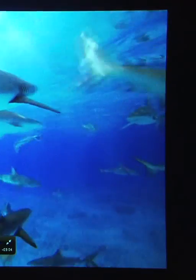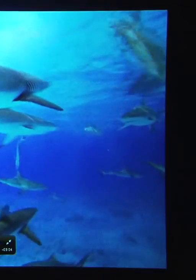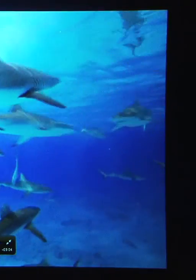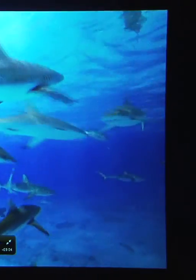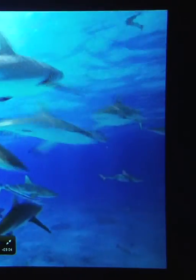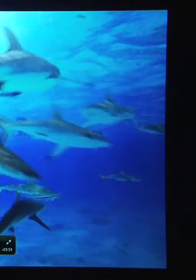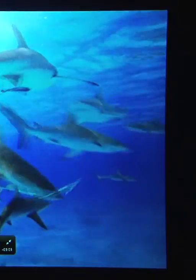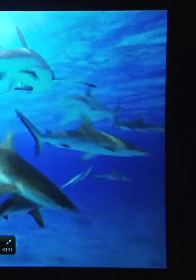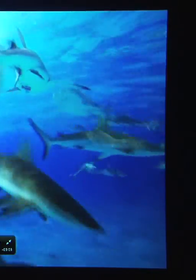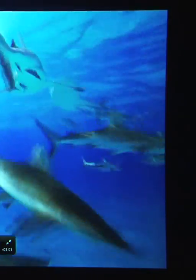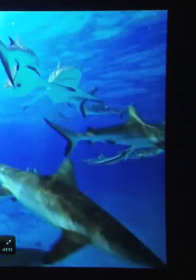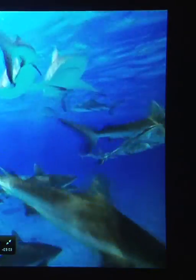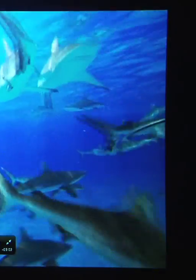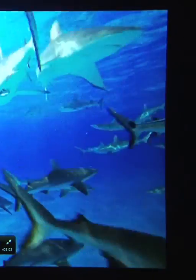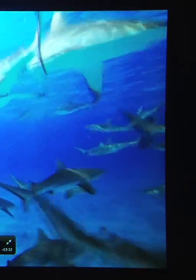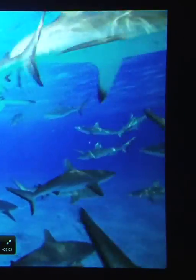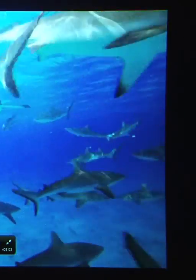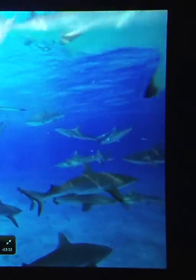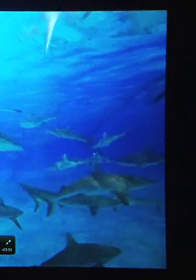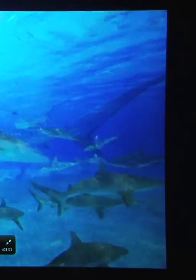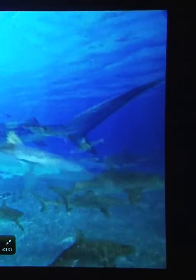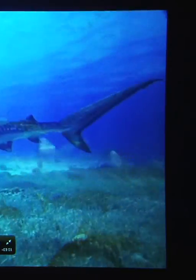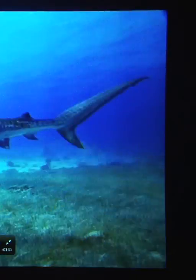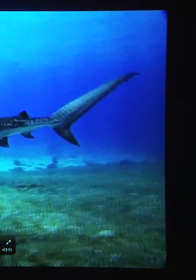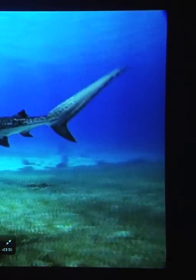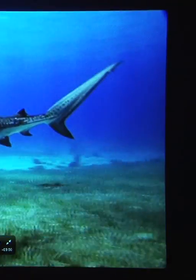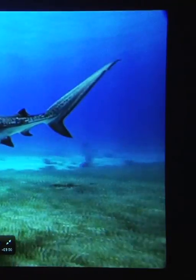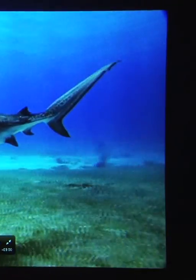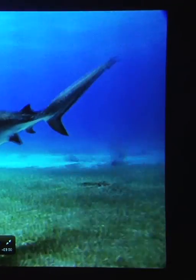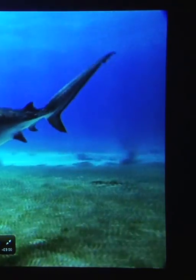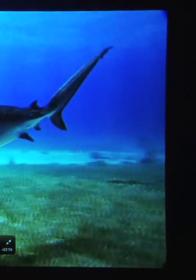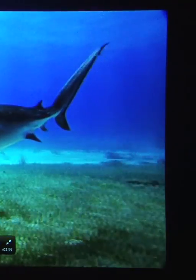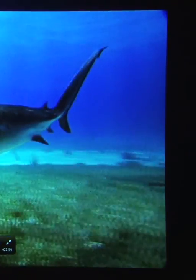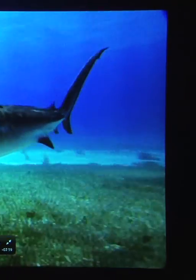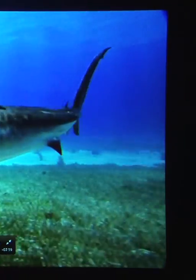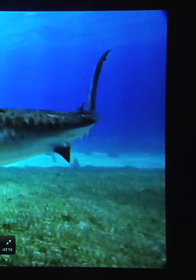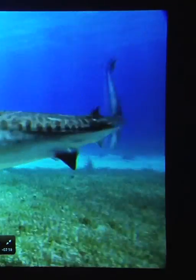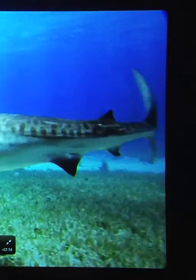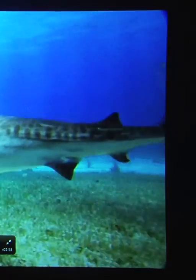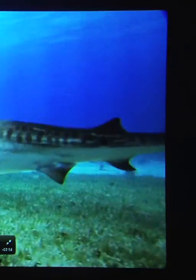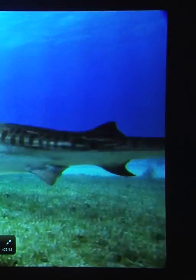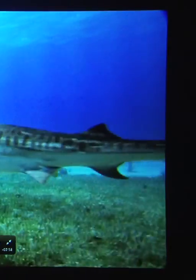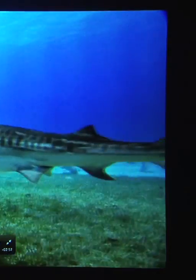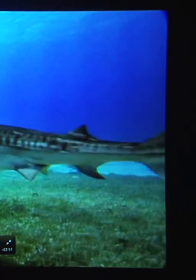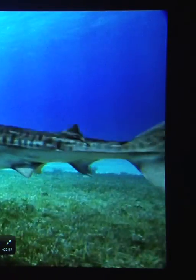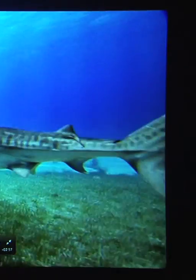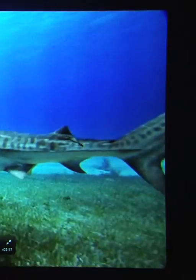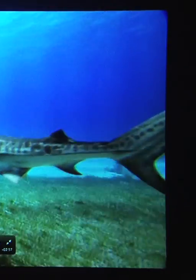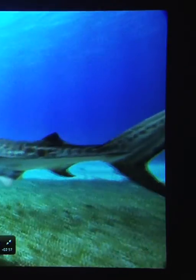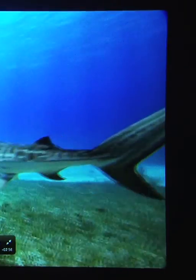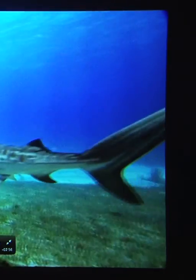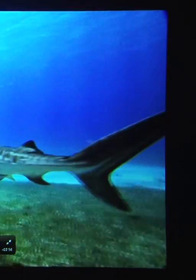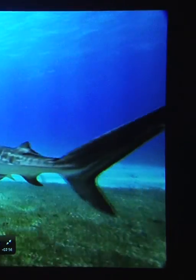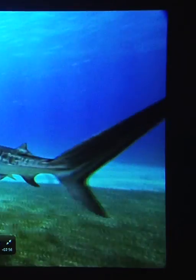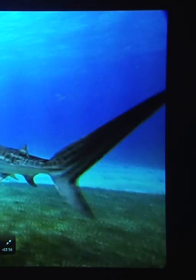animal to us. What I have heard about the shark is that we've given them a bad rap for long enough. They are not even close to the mindless